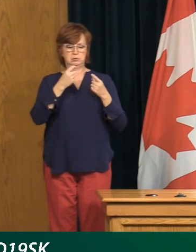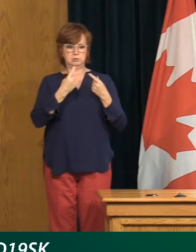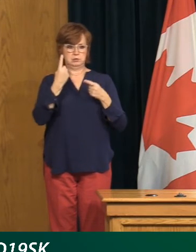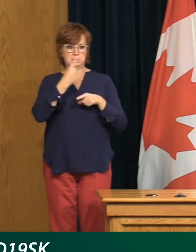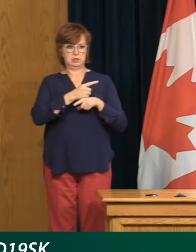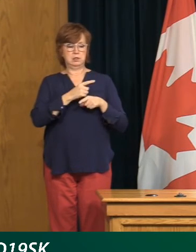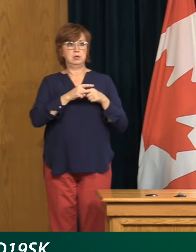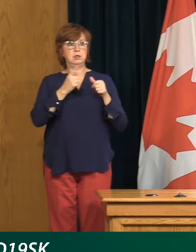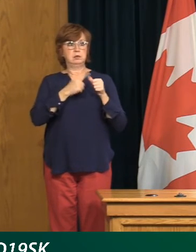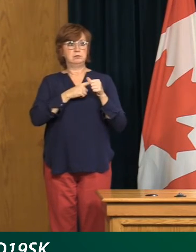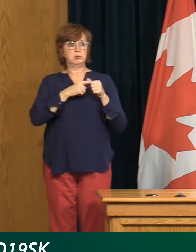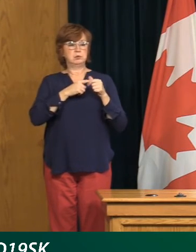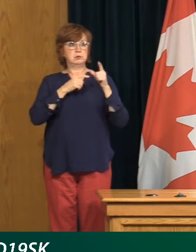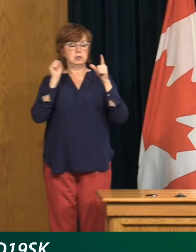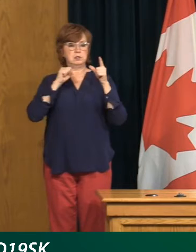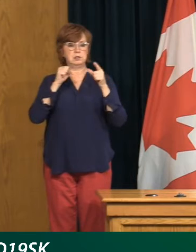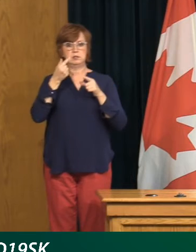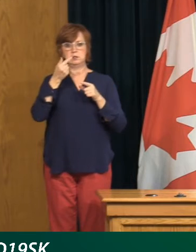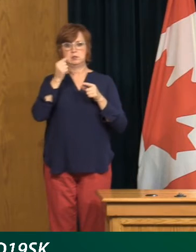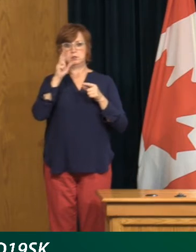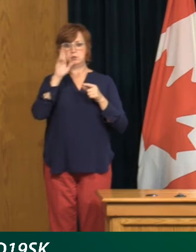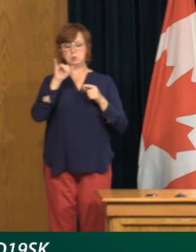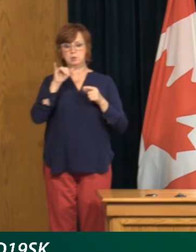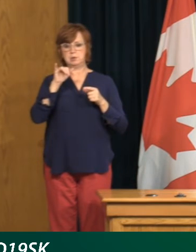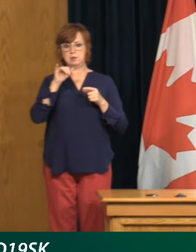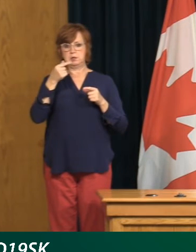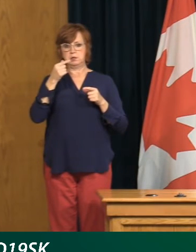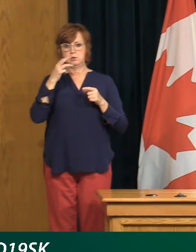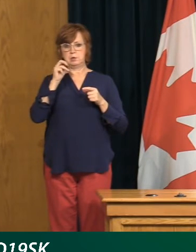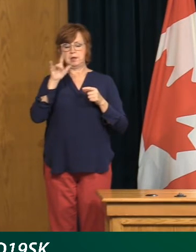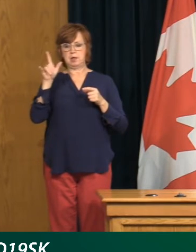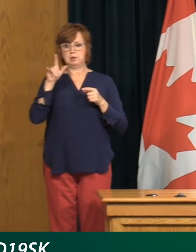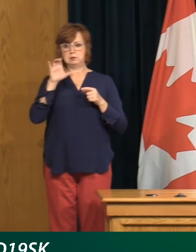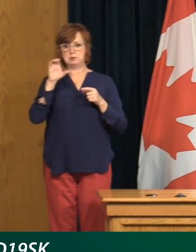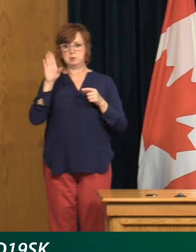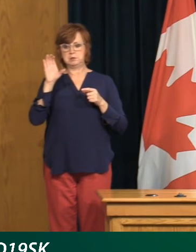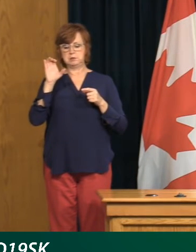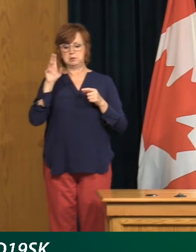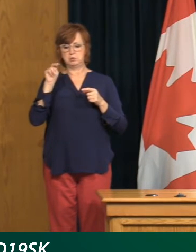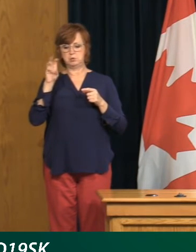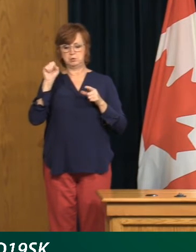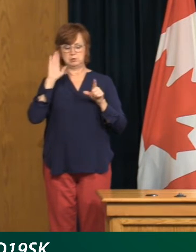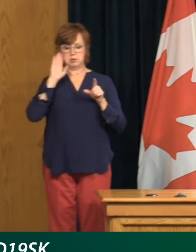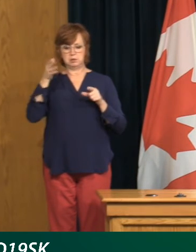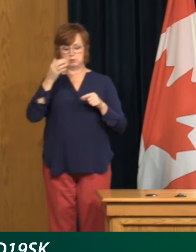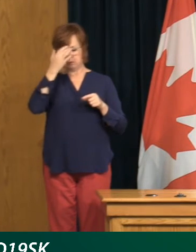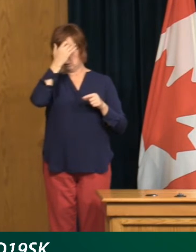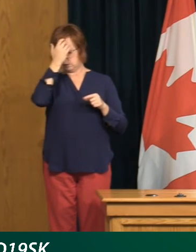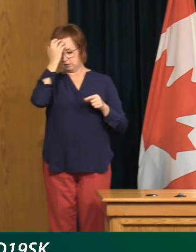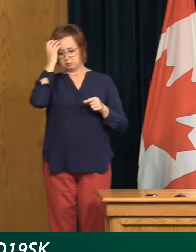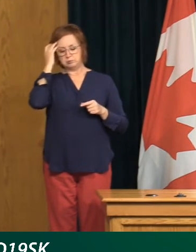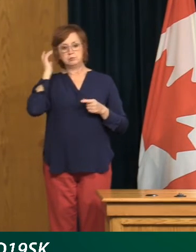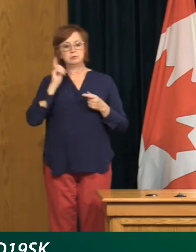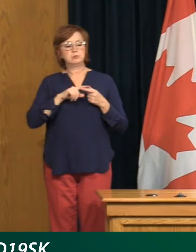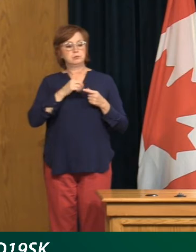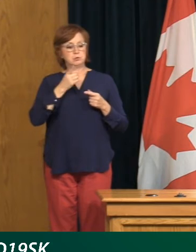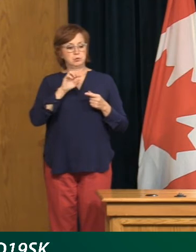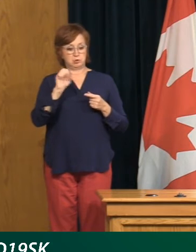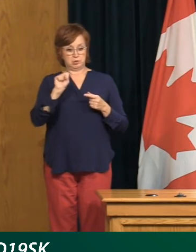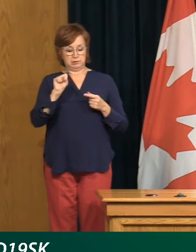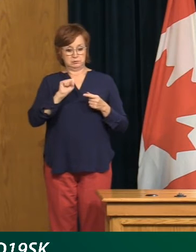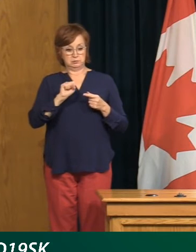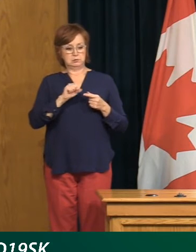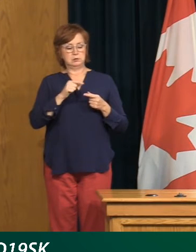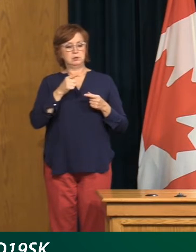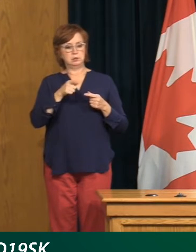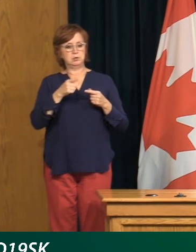take the first call, please? MS. Dr. Quinell from CBC. DR. Thanks for your time today. Dr. Shahab, you